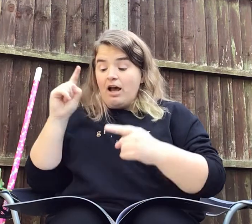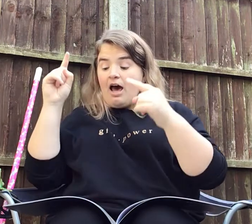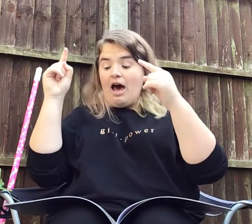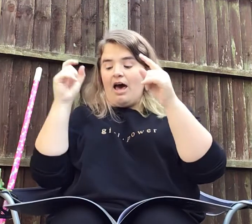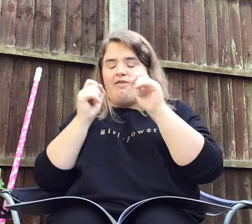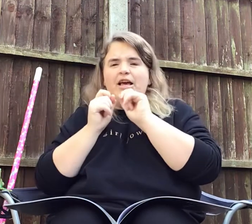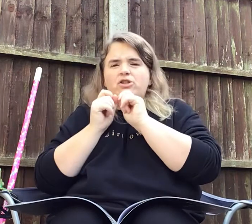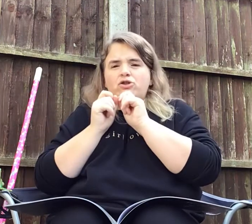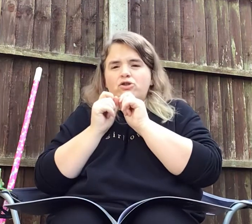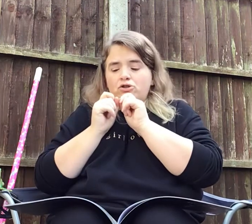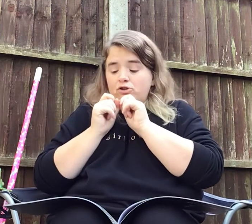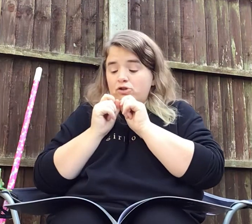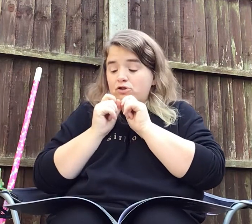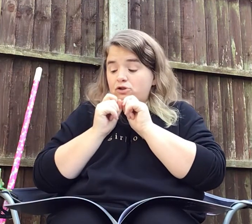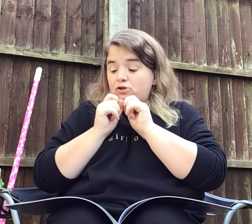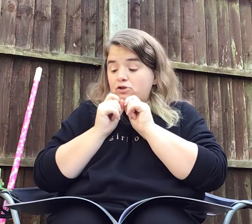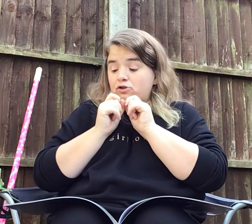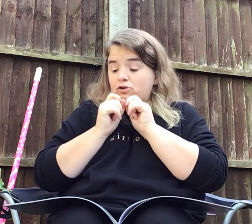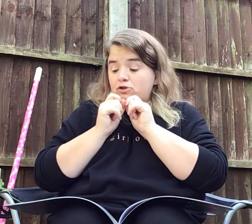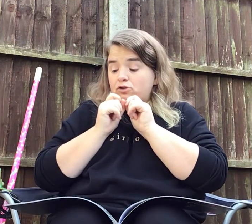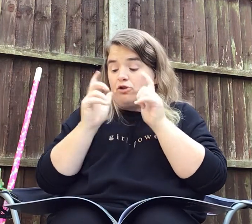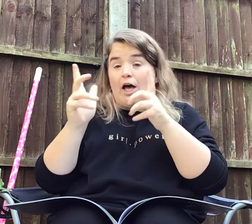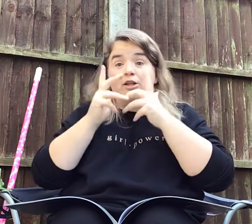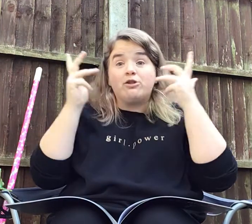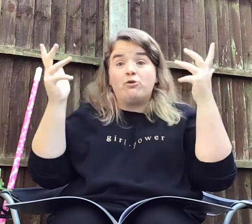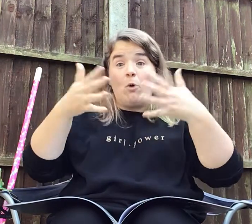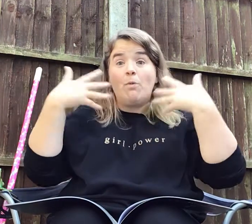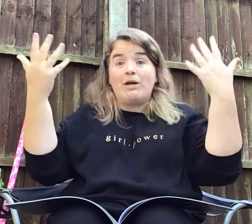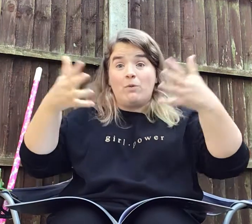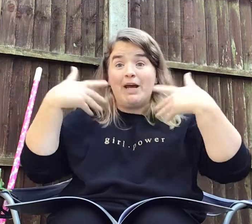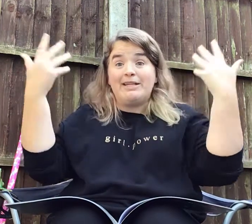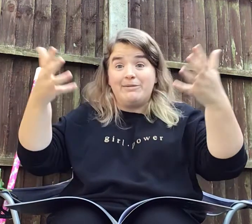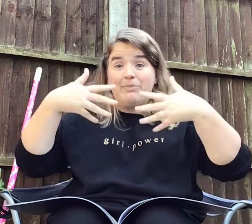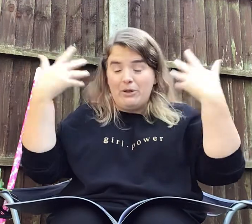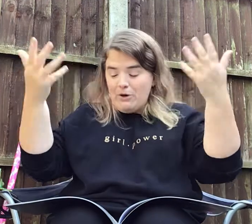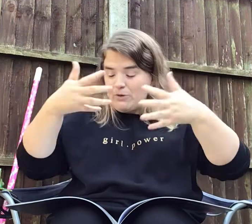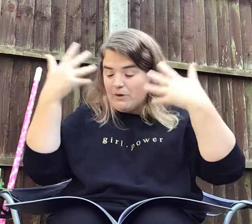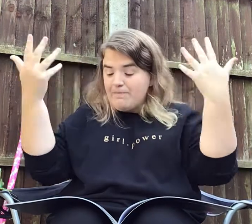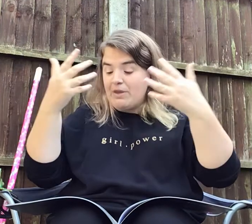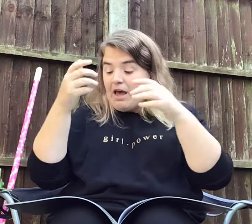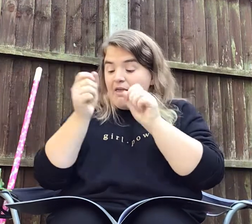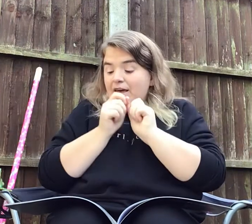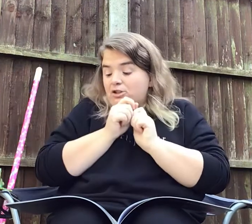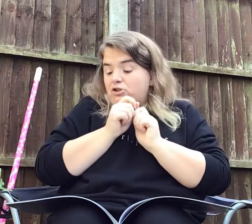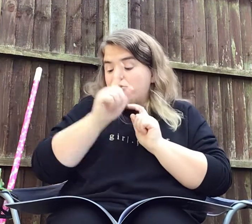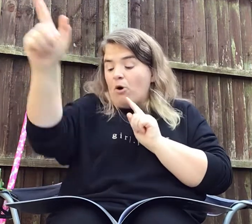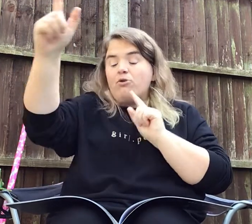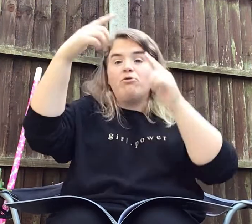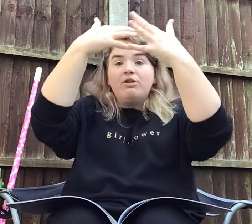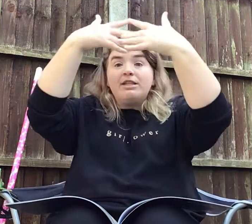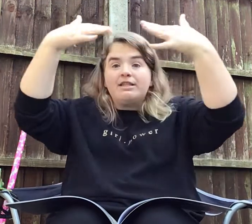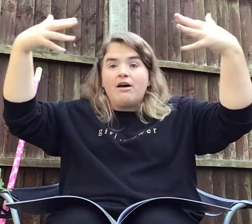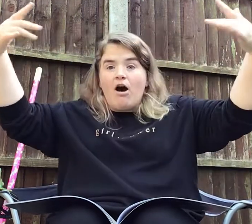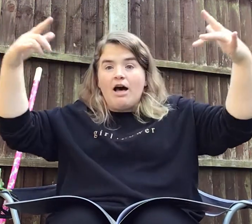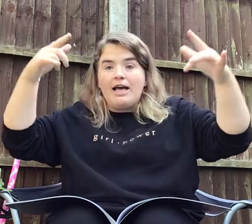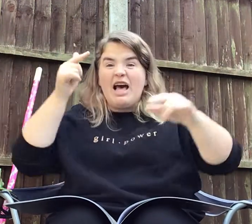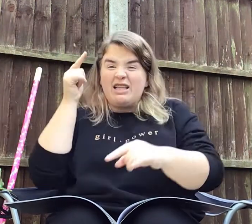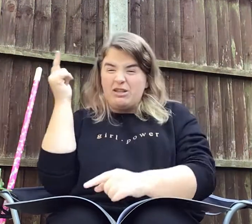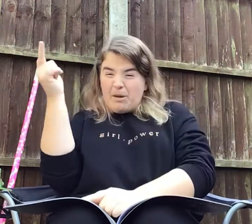And they shhhhhh. And the stormy wind blew. They shot through the sky to the